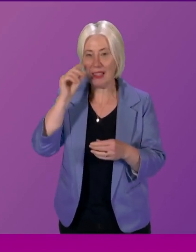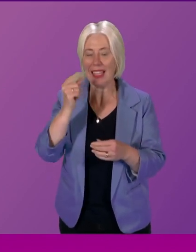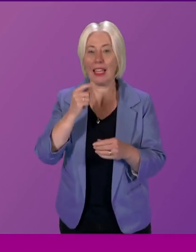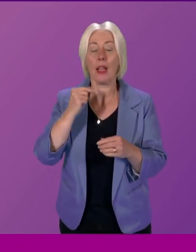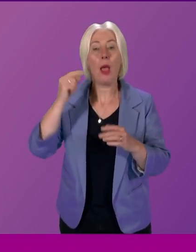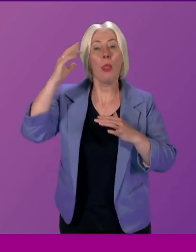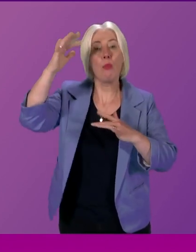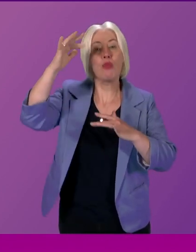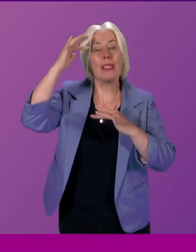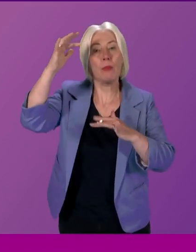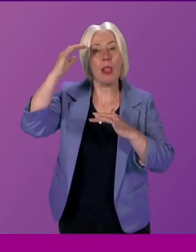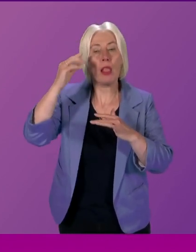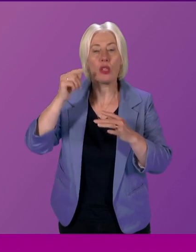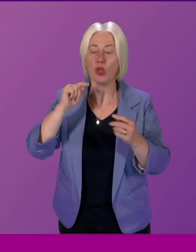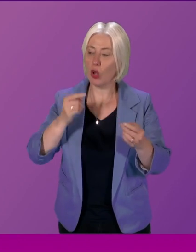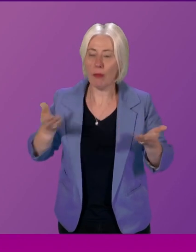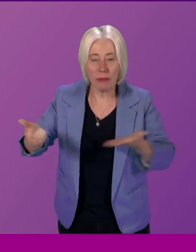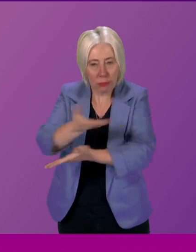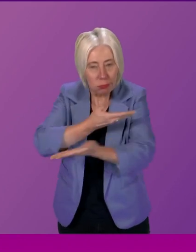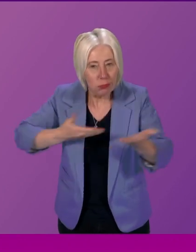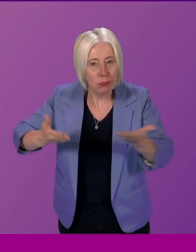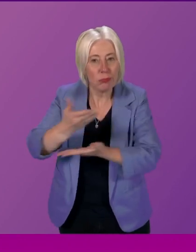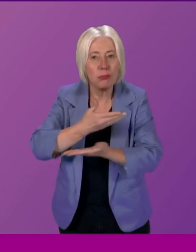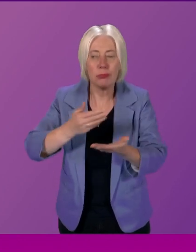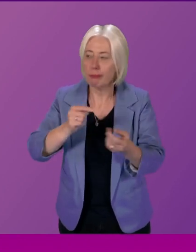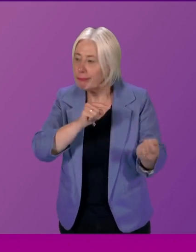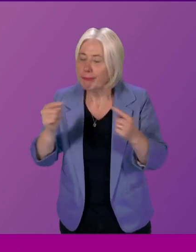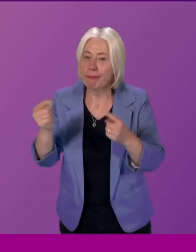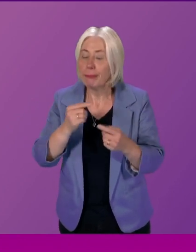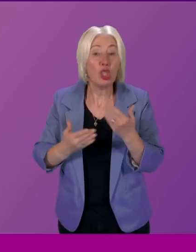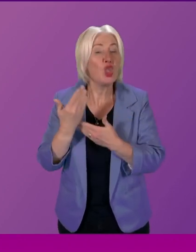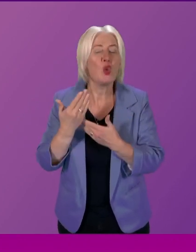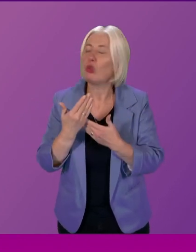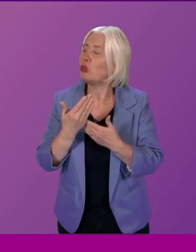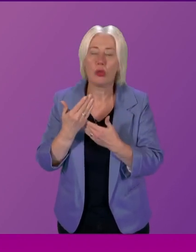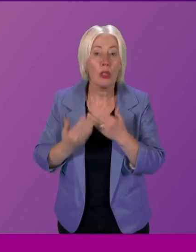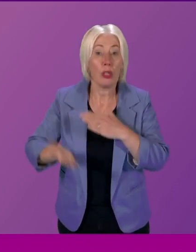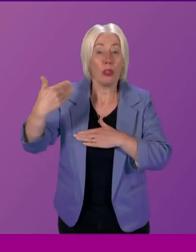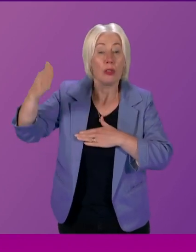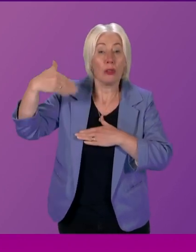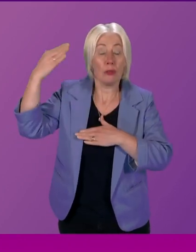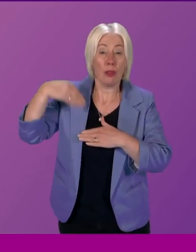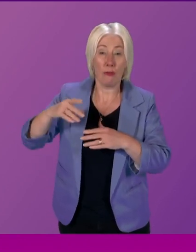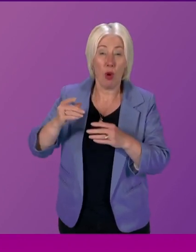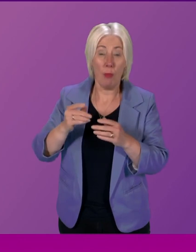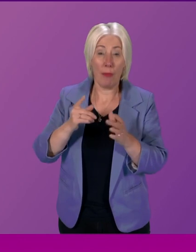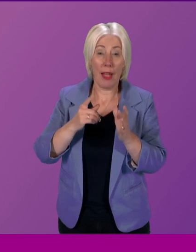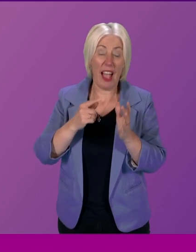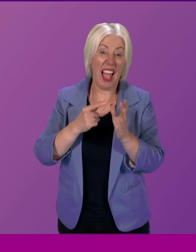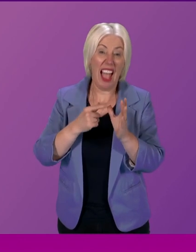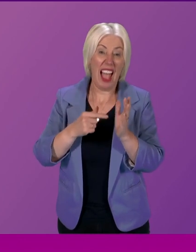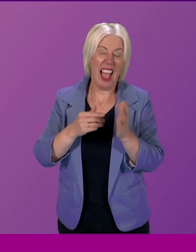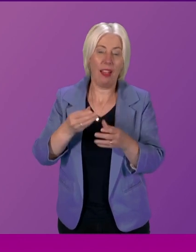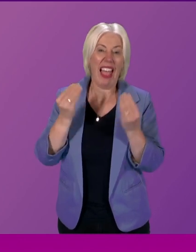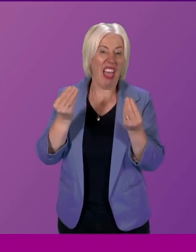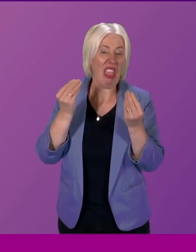principles of deliberation and sortition are not new rooted in ancient Athenian democracy they were used